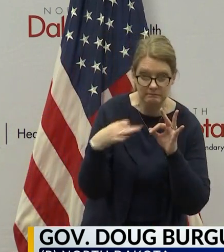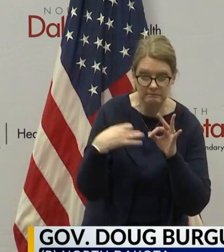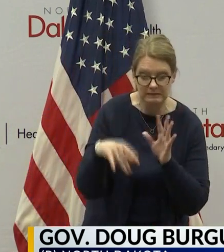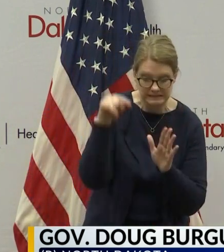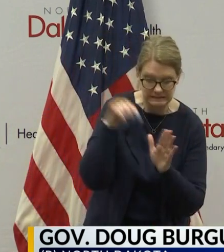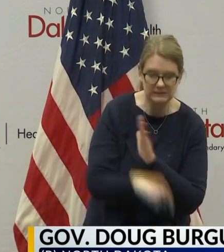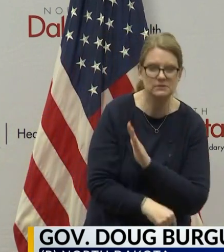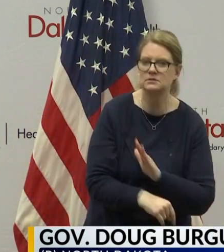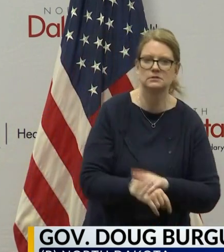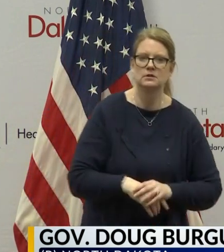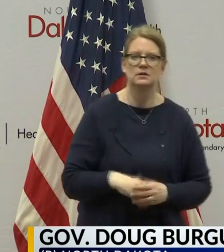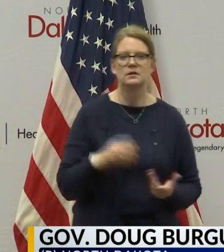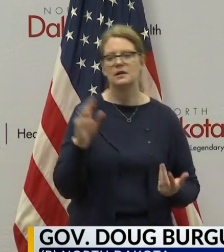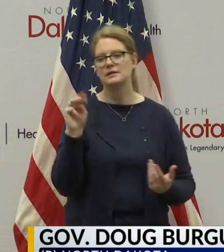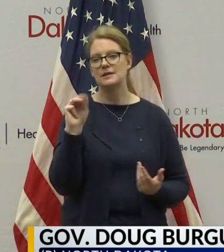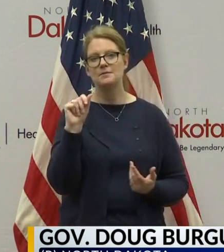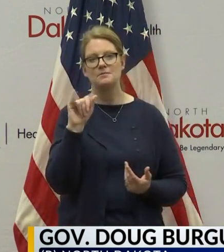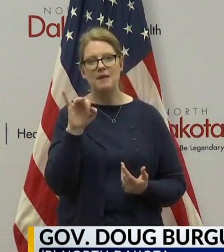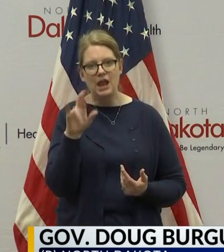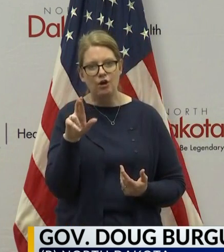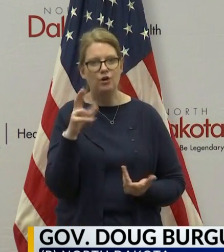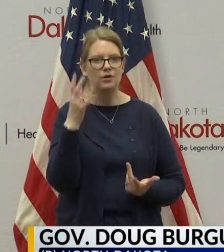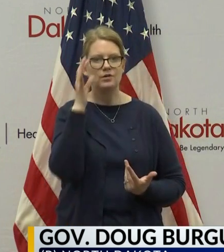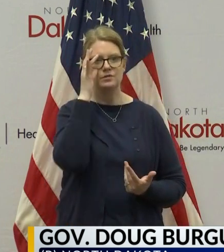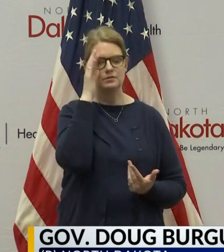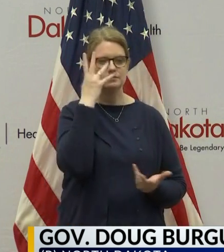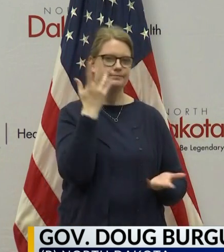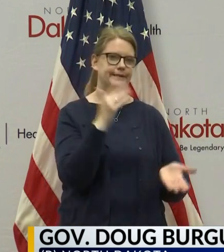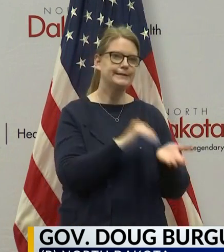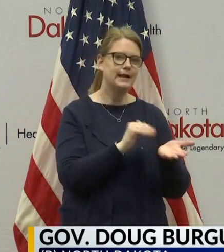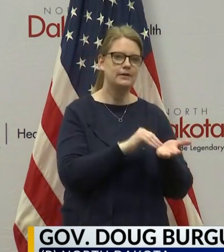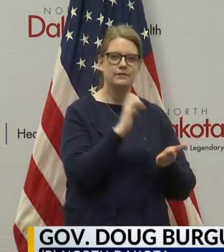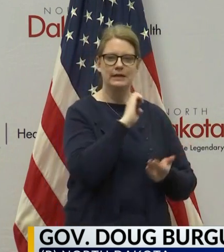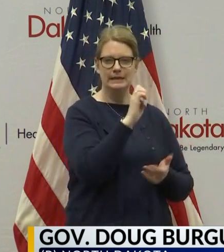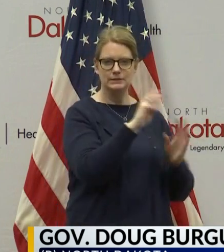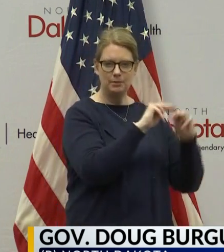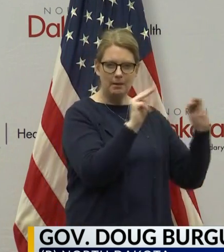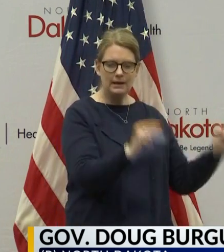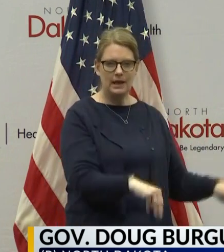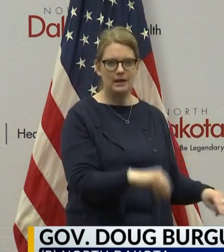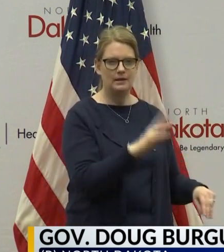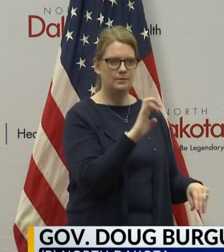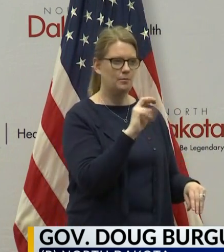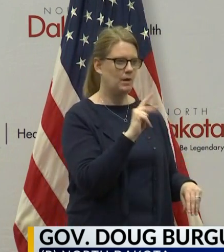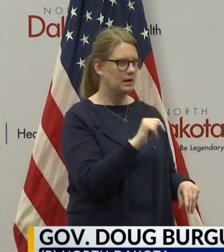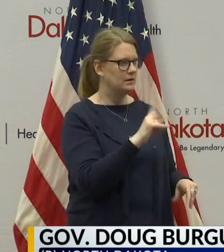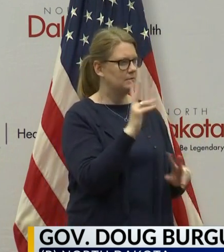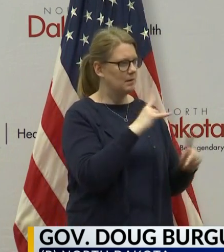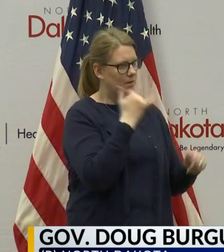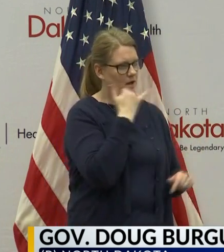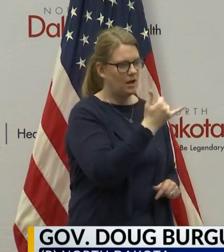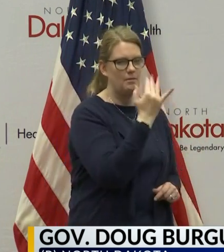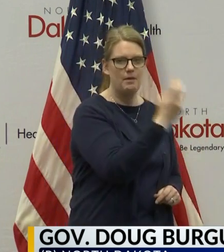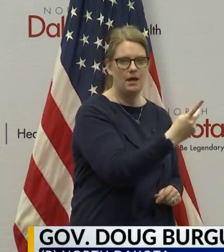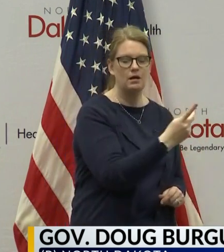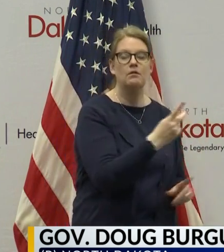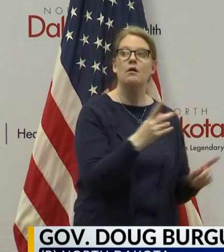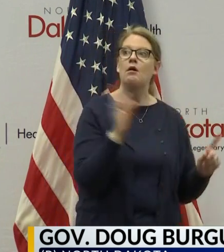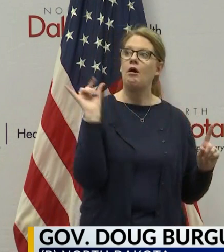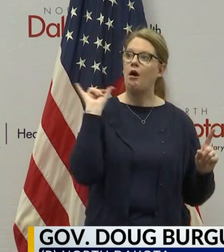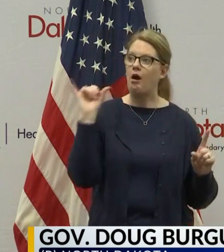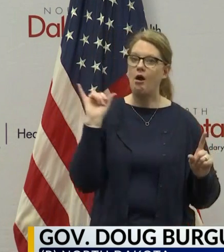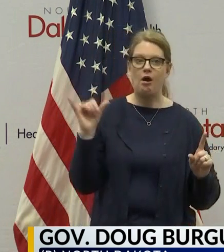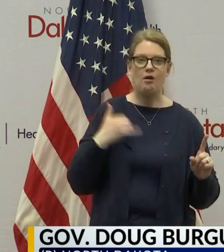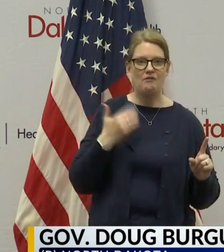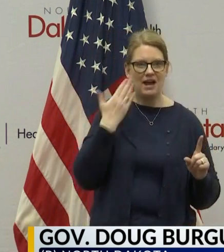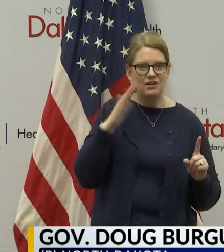to, we've got, you know, if we had a mayor or we got to, you know, the doctor from Eastern Montana calls and Brent and some people call them back. He's like, oh, I didn't realize that